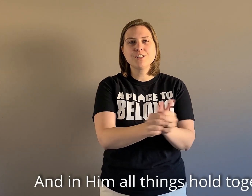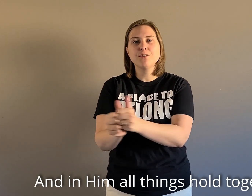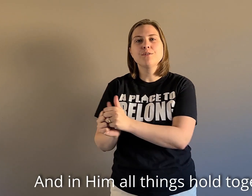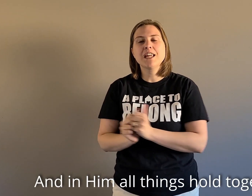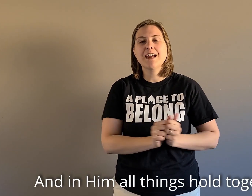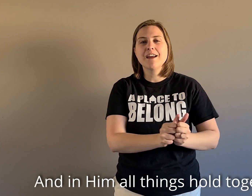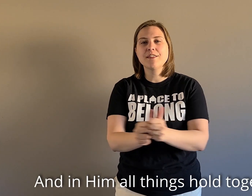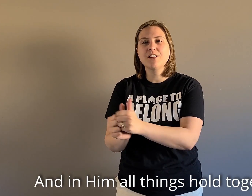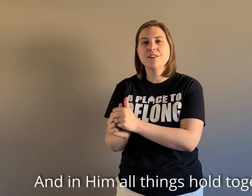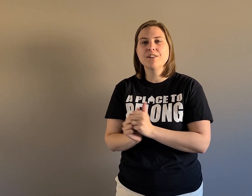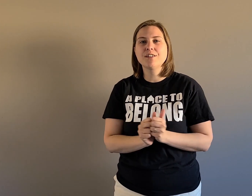together